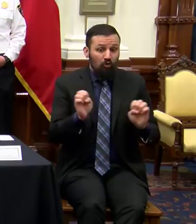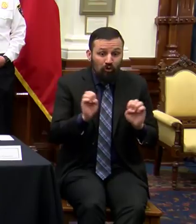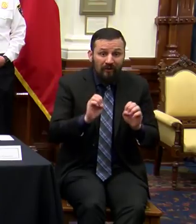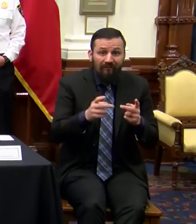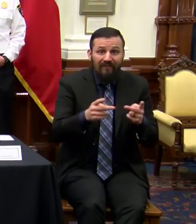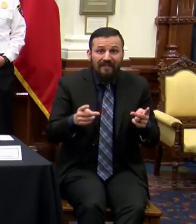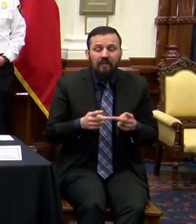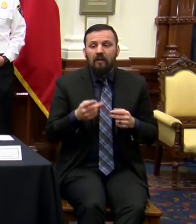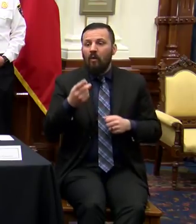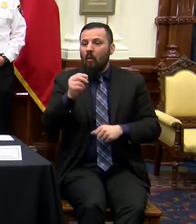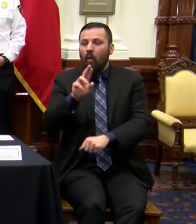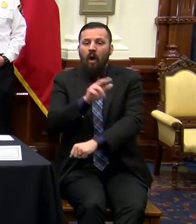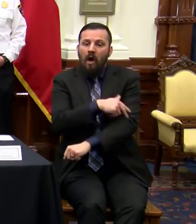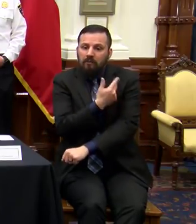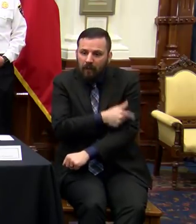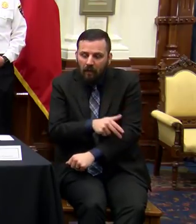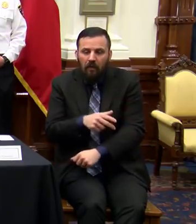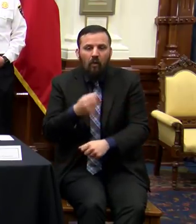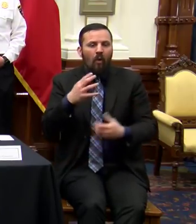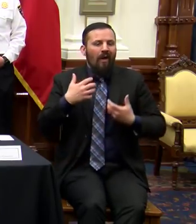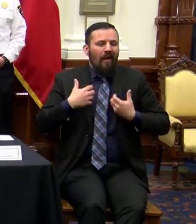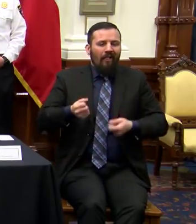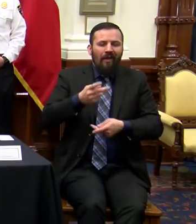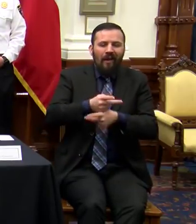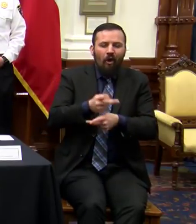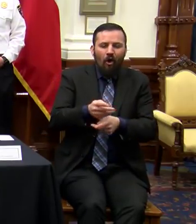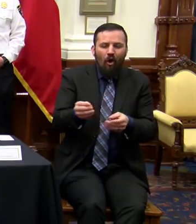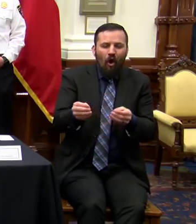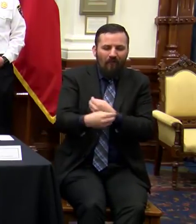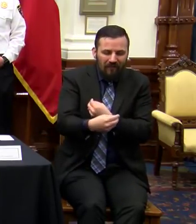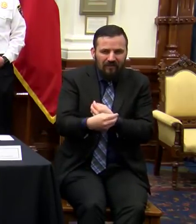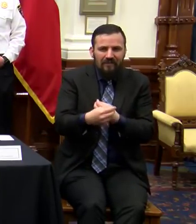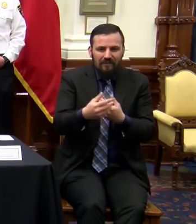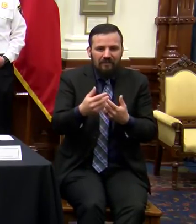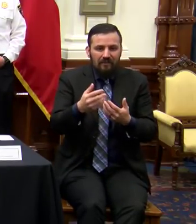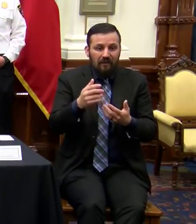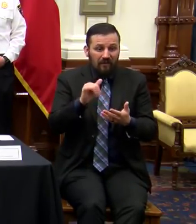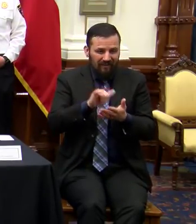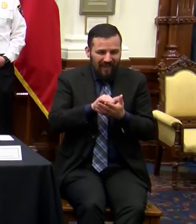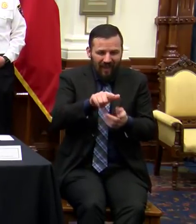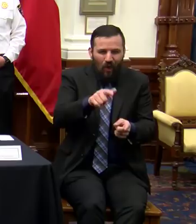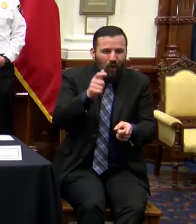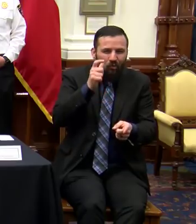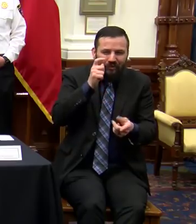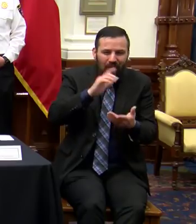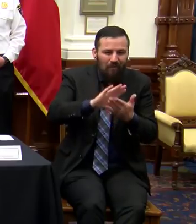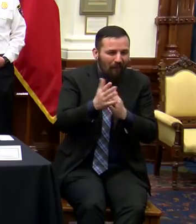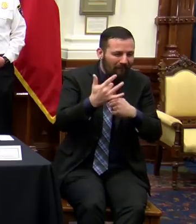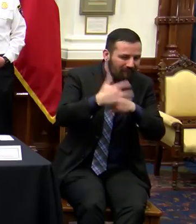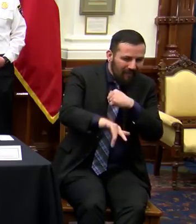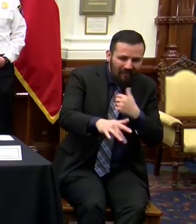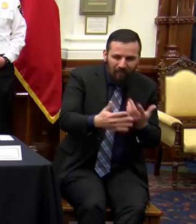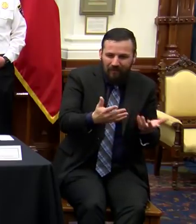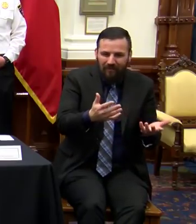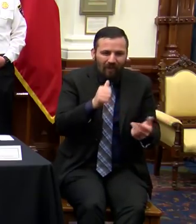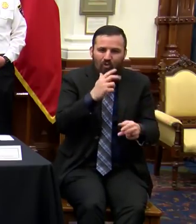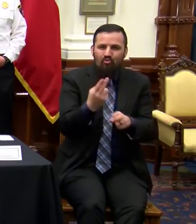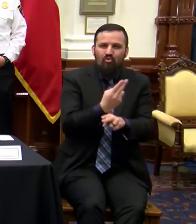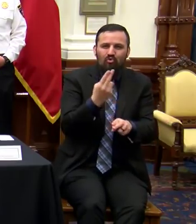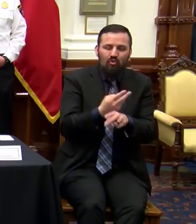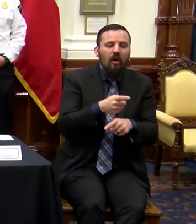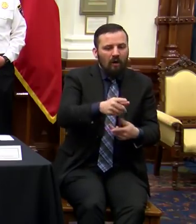hospitals or healthcare offices that have been recently vacated and turn them into